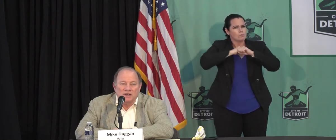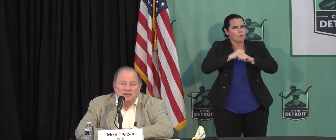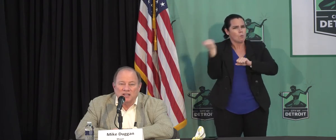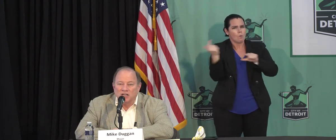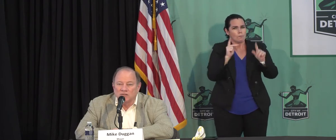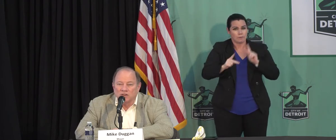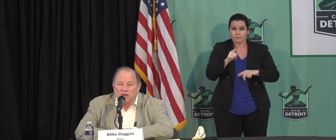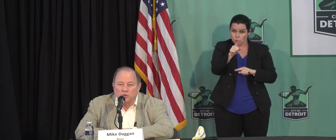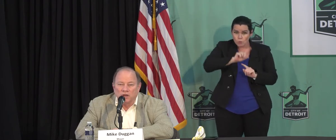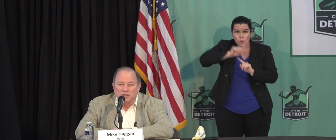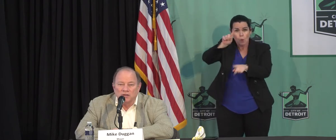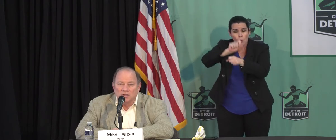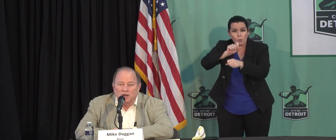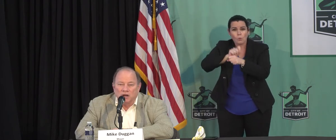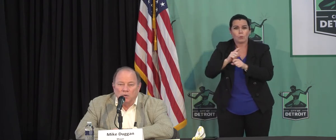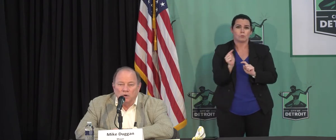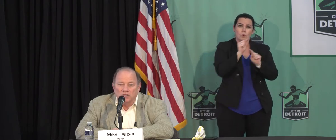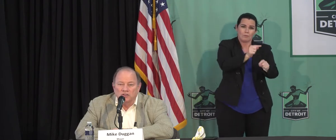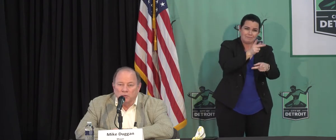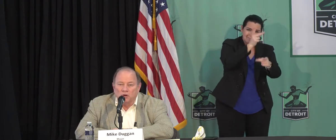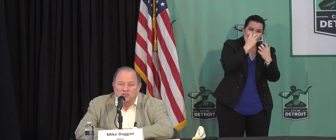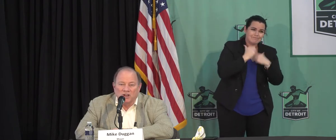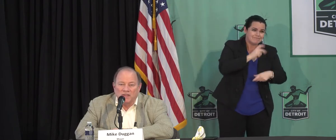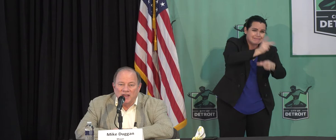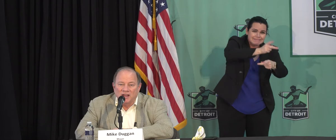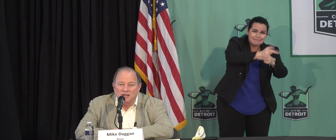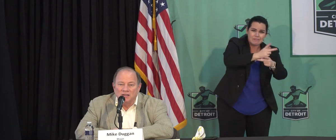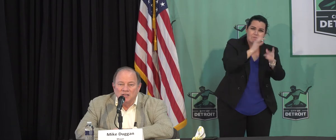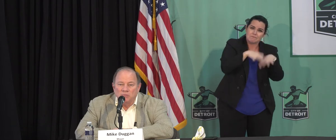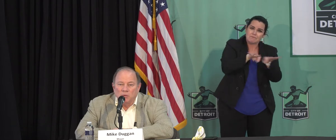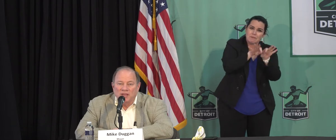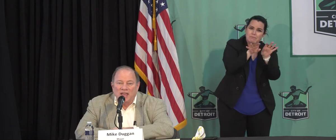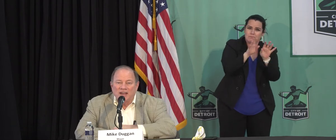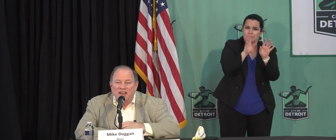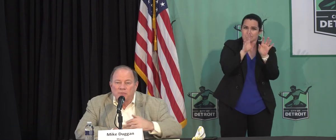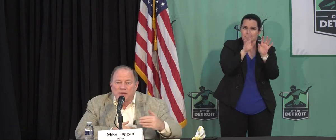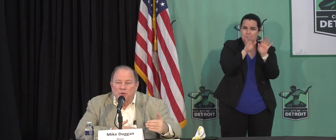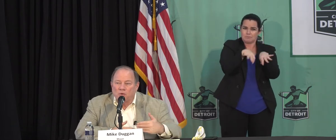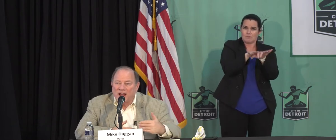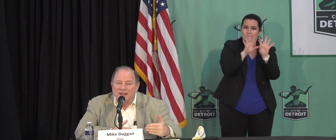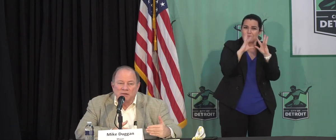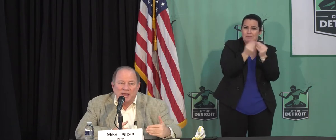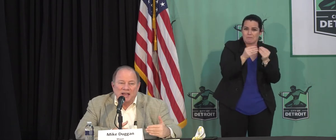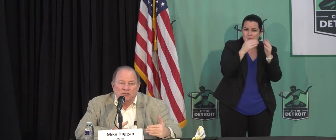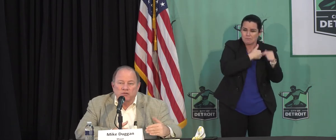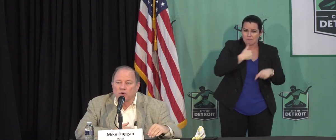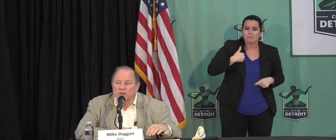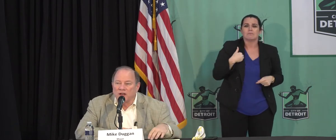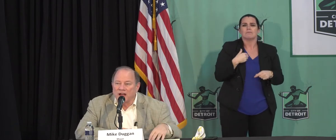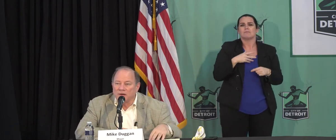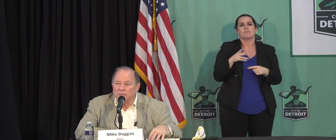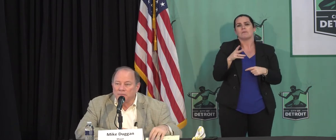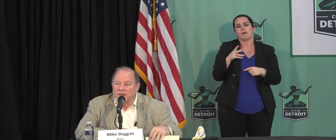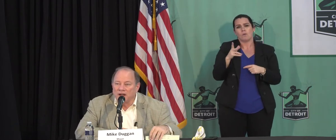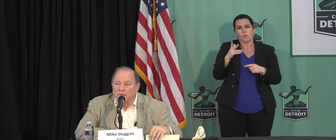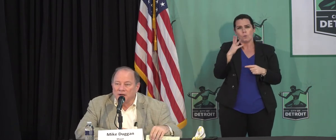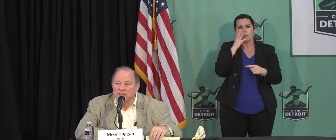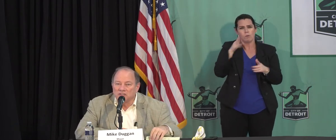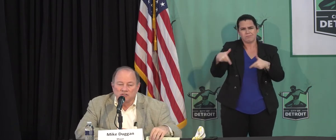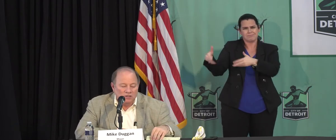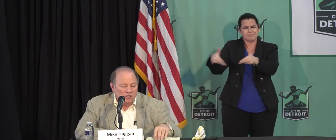you're on your way to take care of a loved one, we're going to support you on that. But we can't have people riding back and forth on